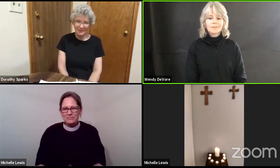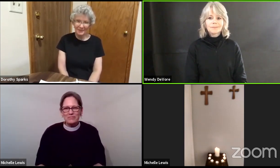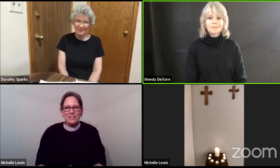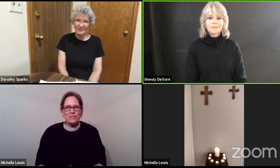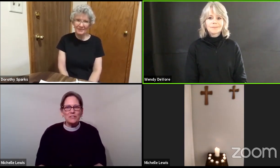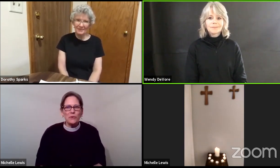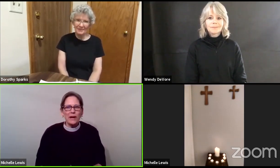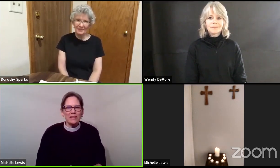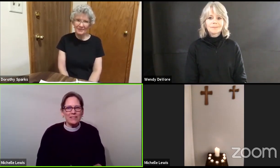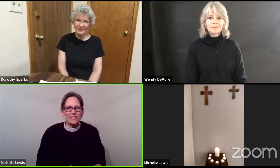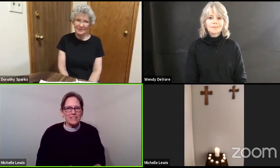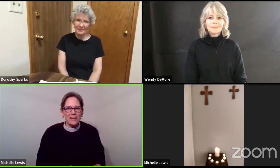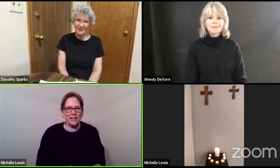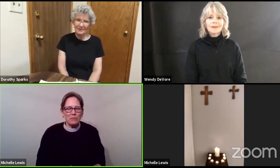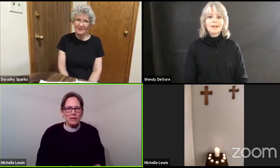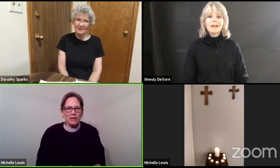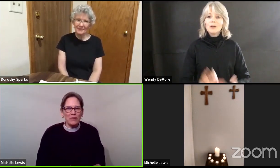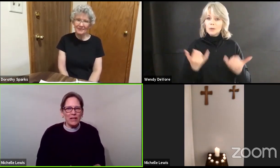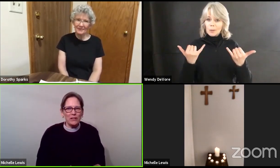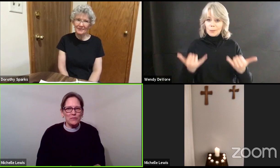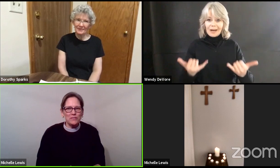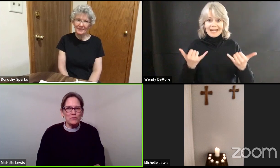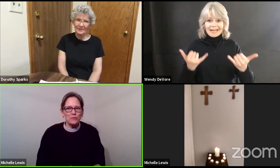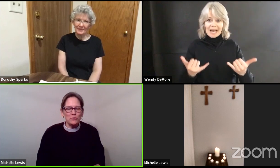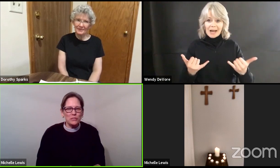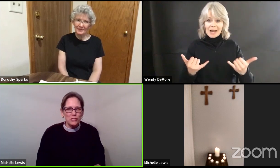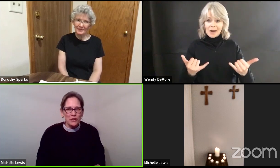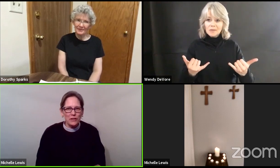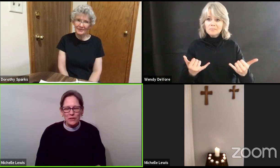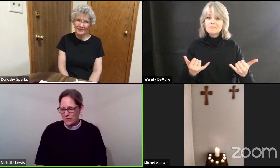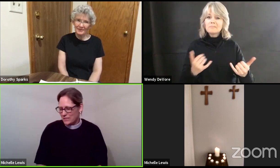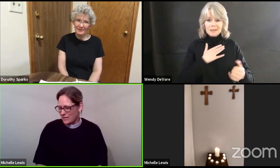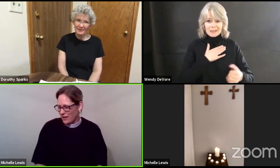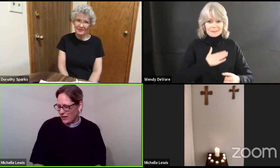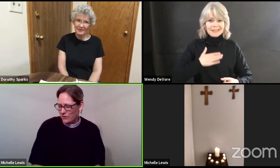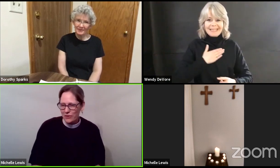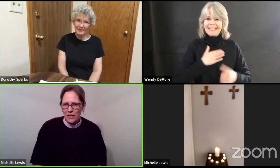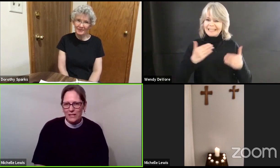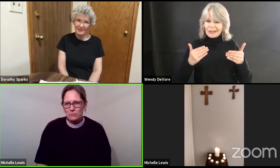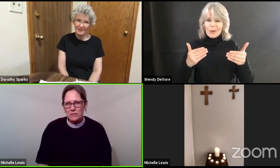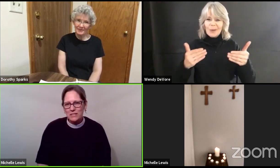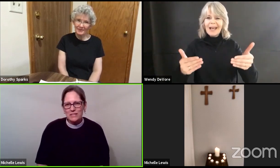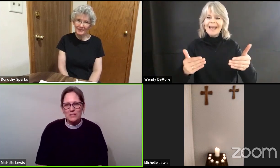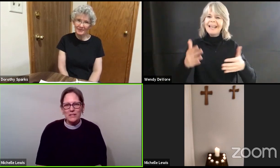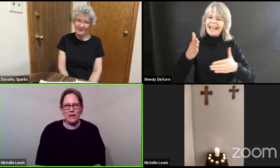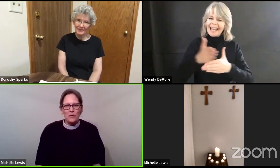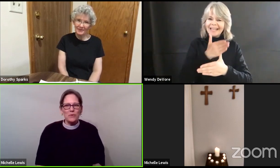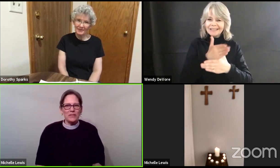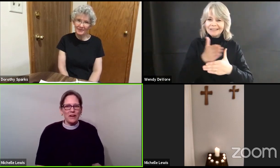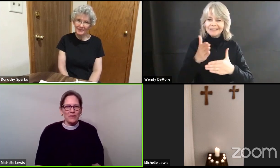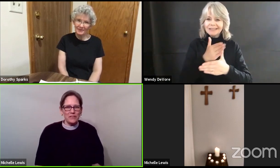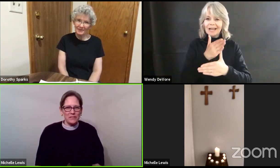So at this time, I invite you to share a sign of God's peace with others.